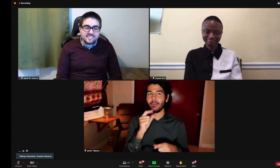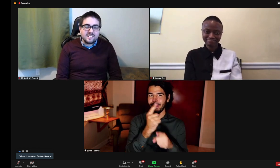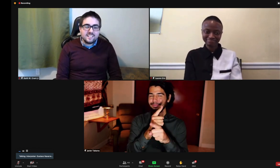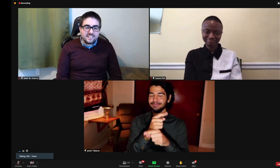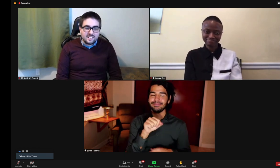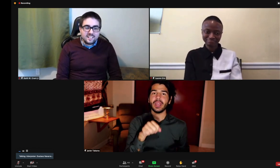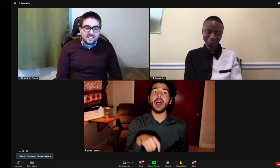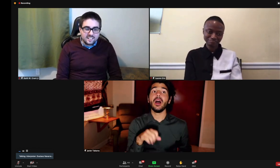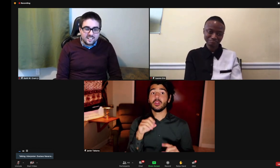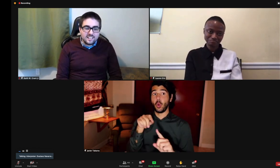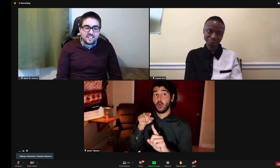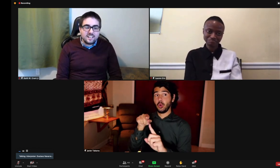person would always have their mask on.